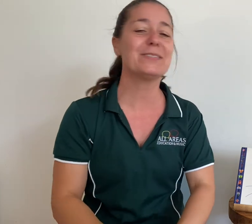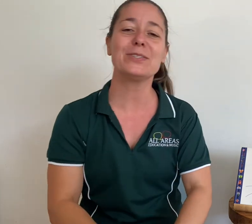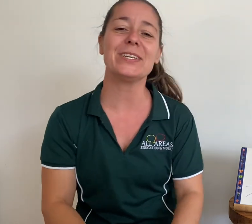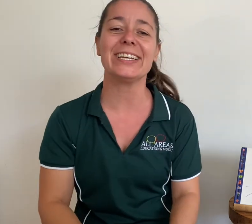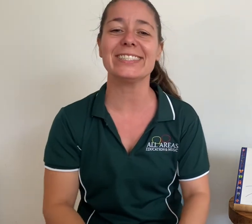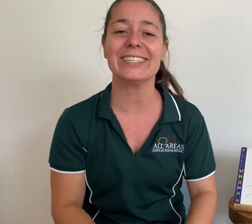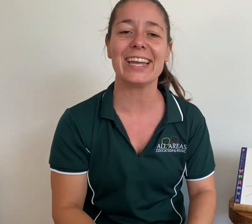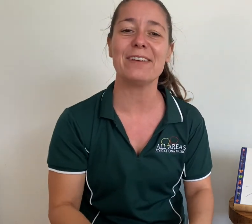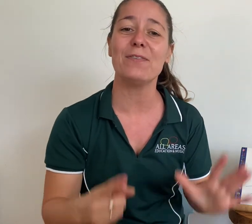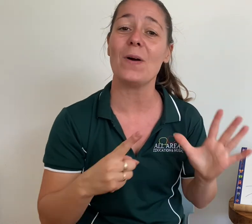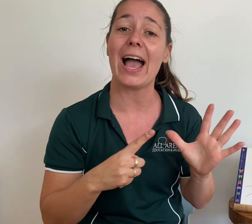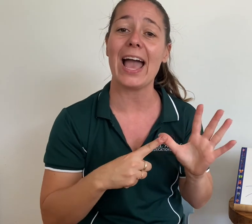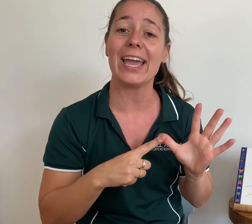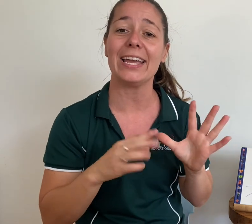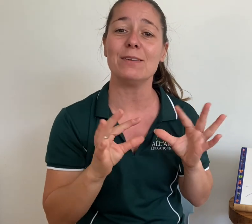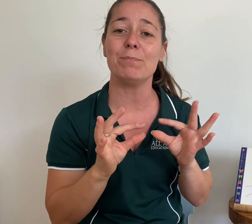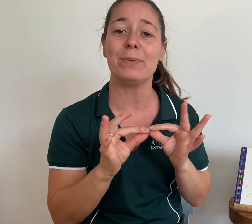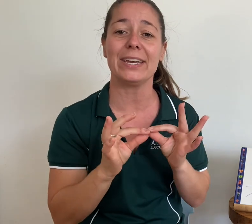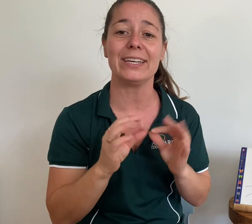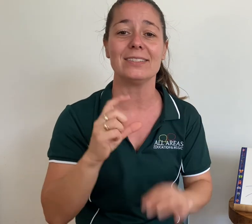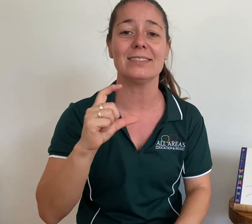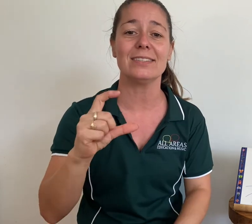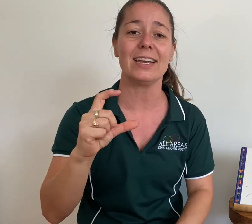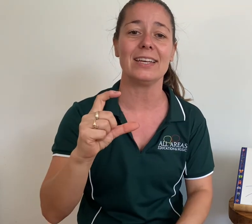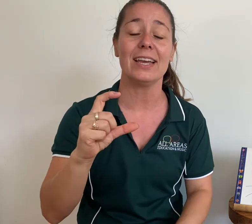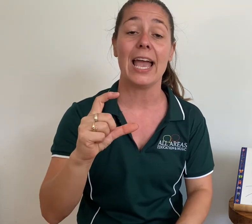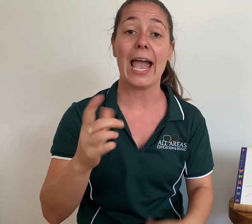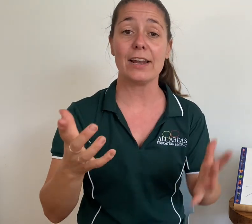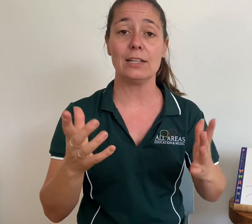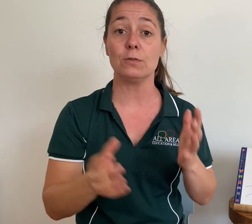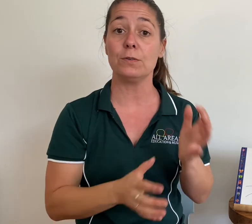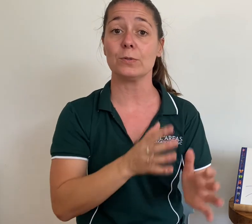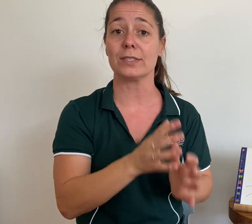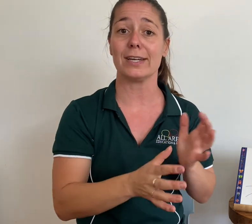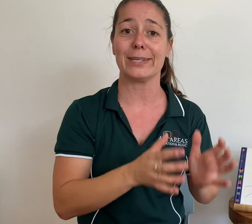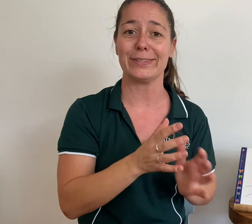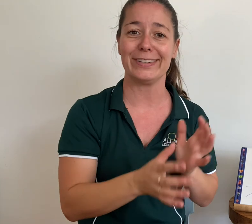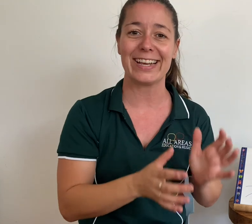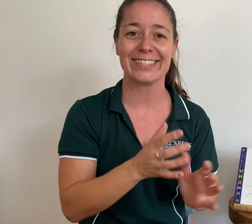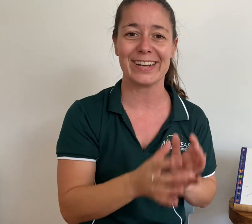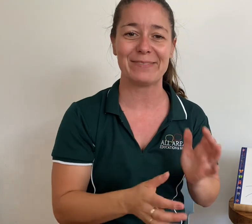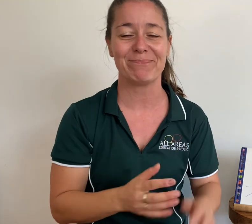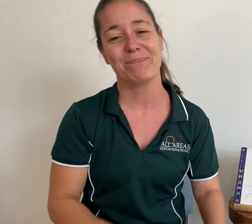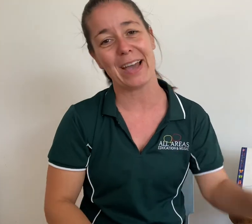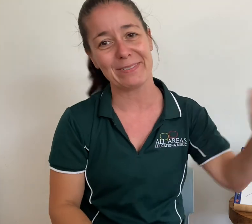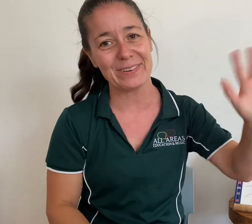for joining us today for A, B, C and I look forward to signing with you next time. Bye, everyone. everyone.